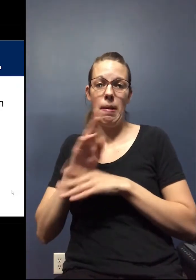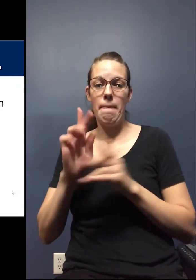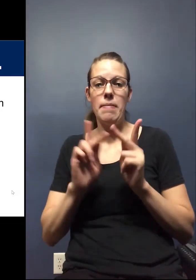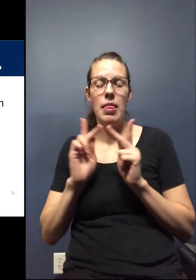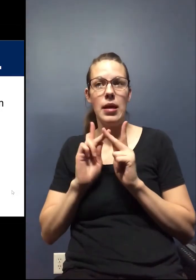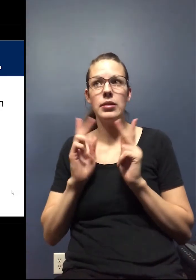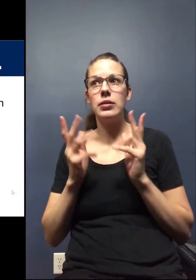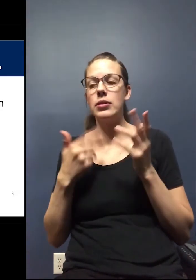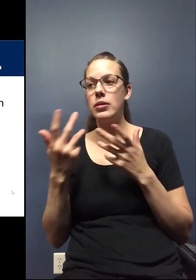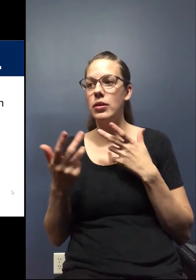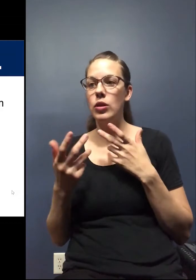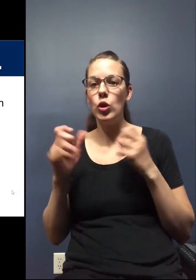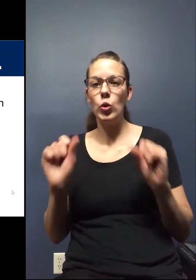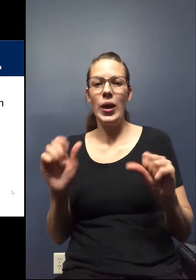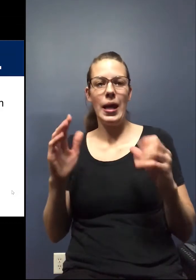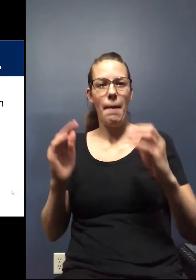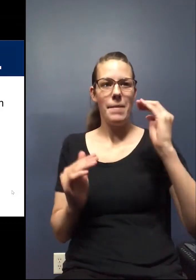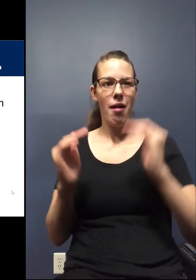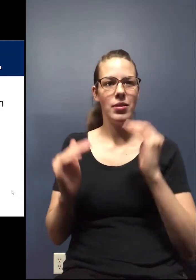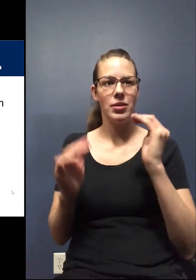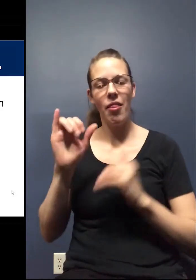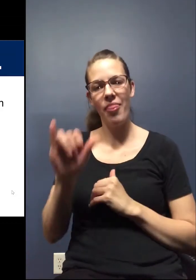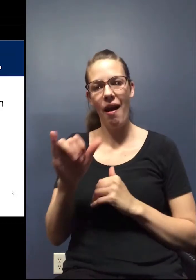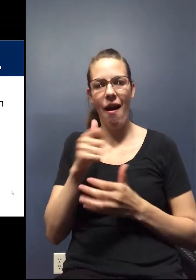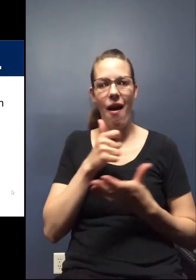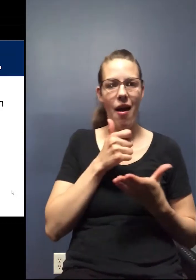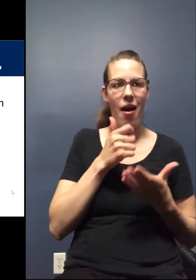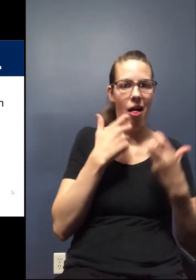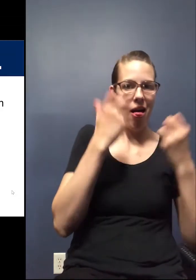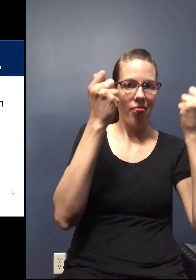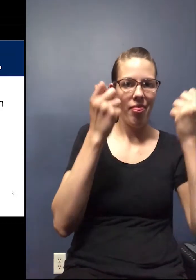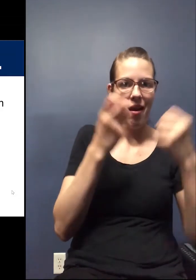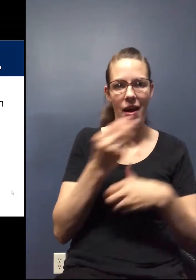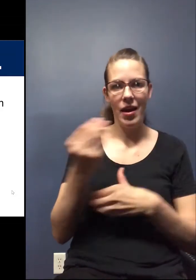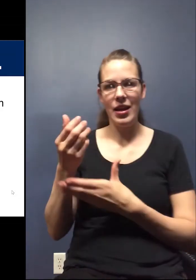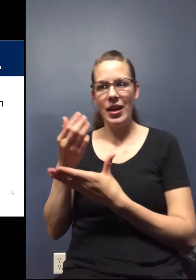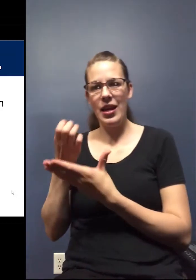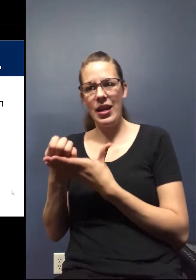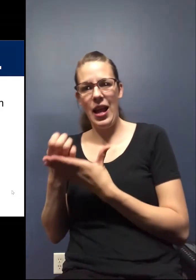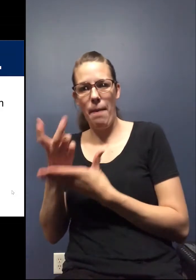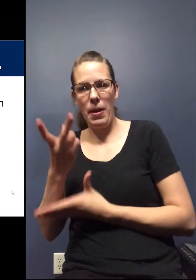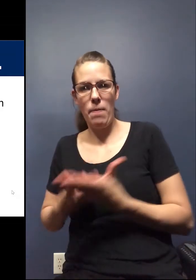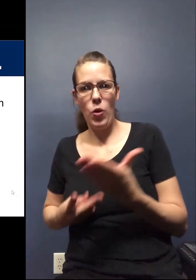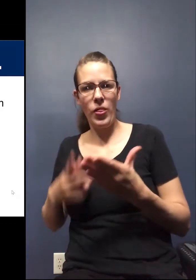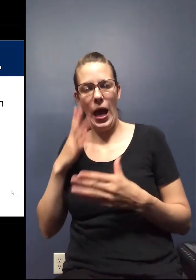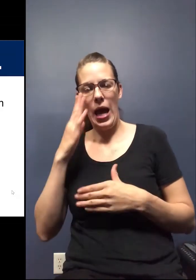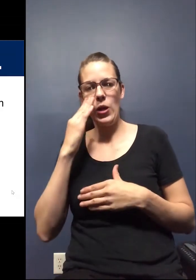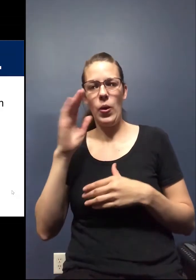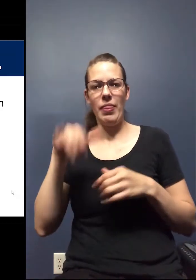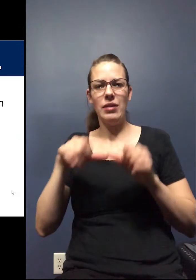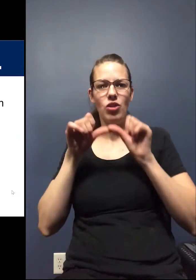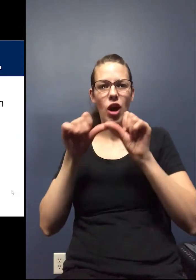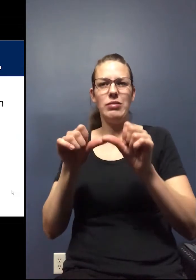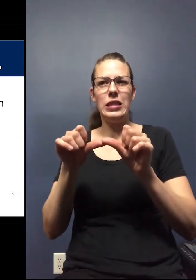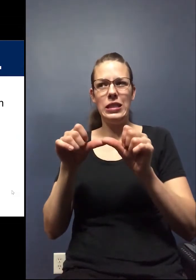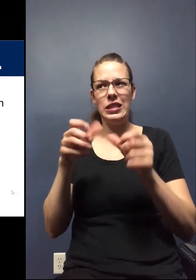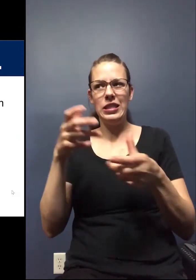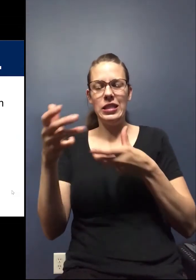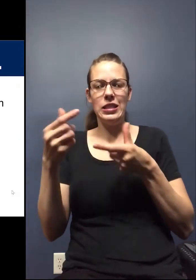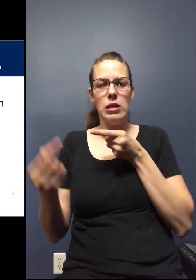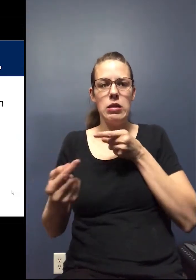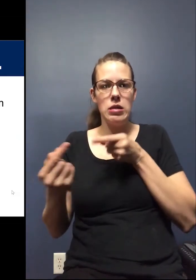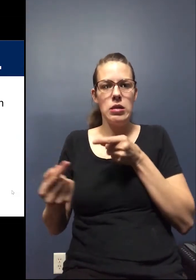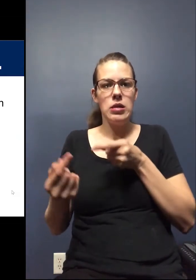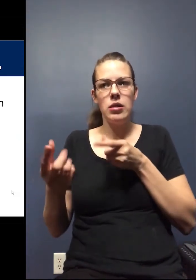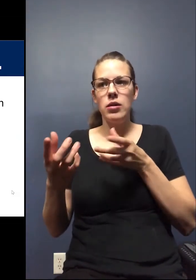in a place where you can kind of balance that health and economic side. I know that's kind of a constant tension almost